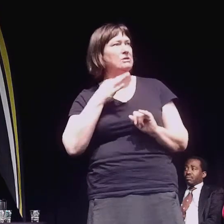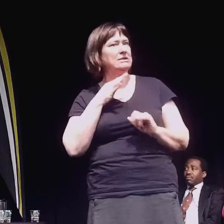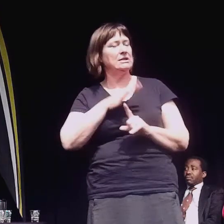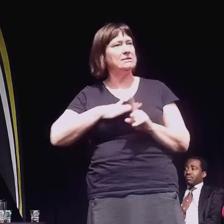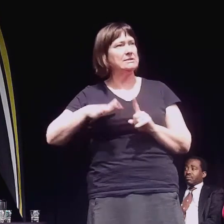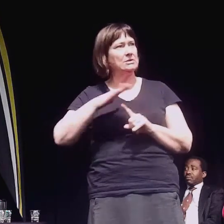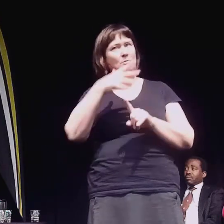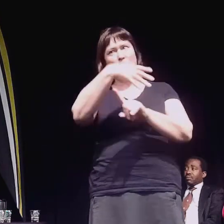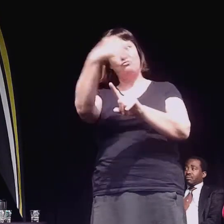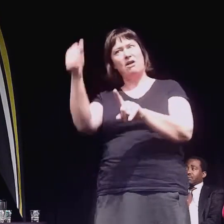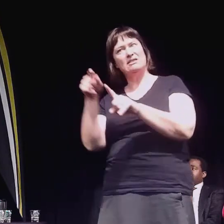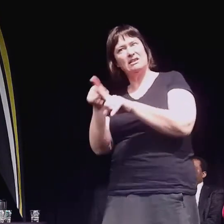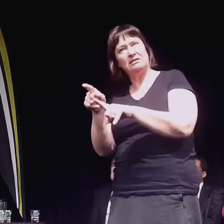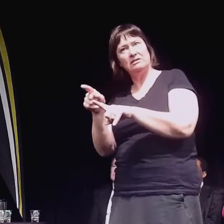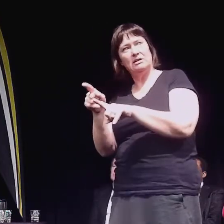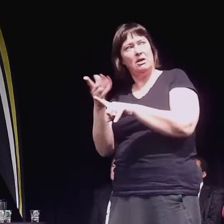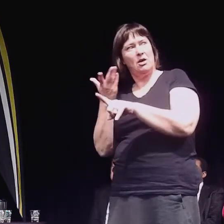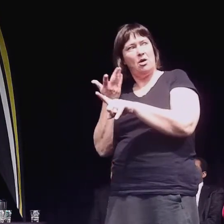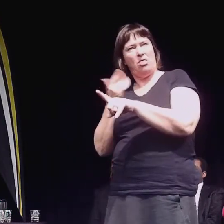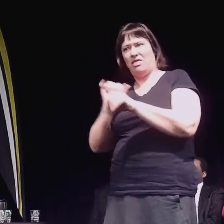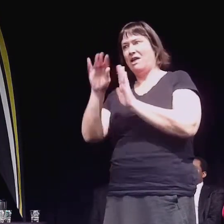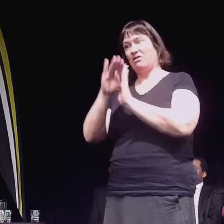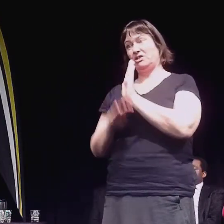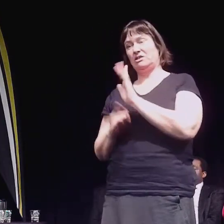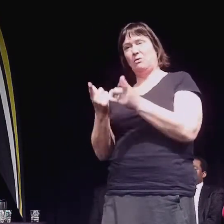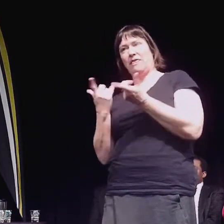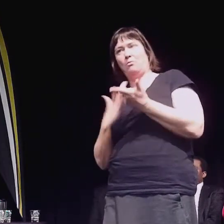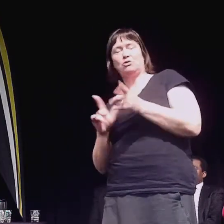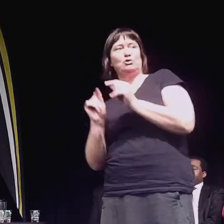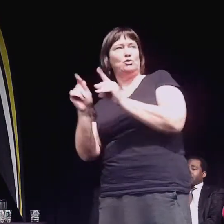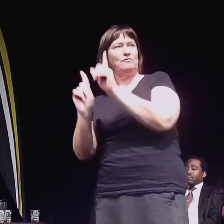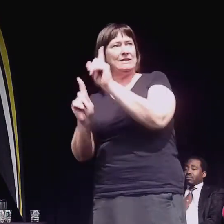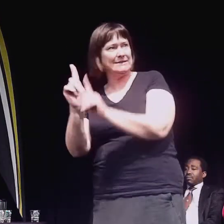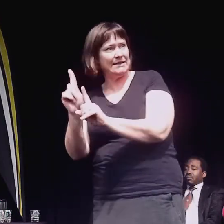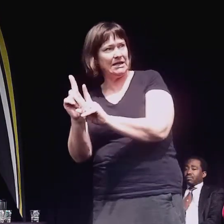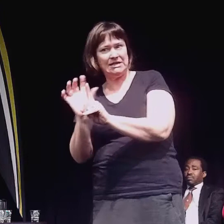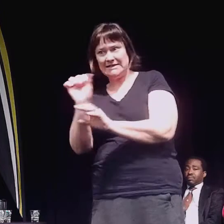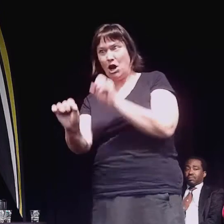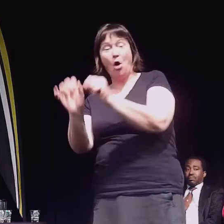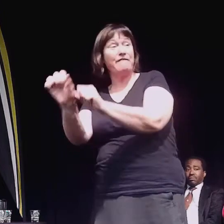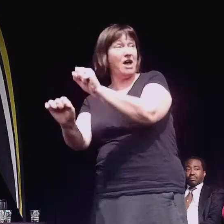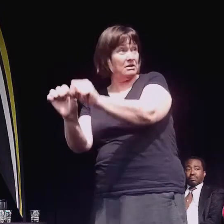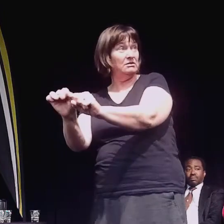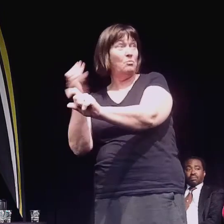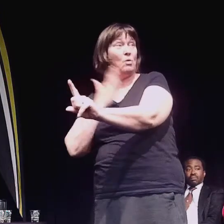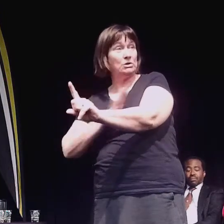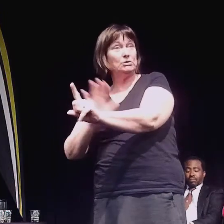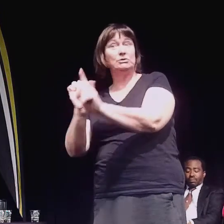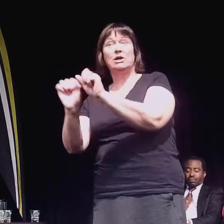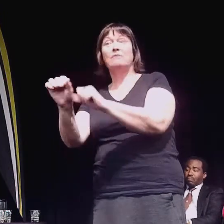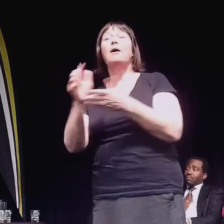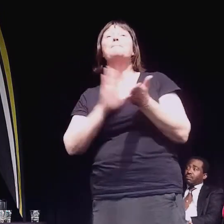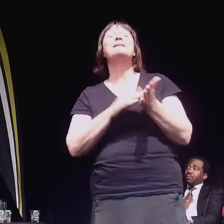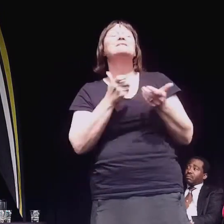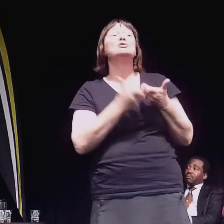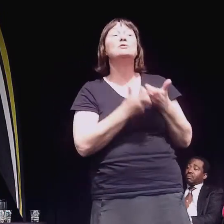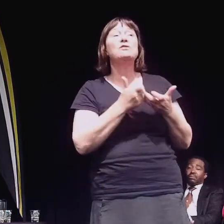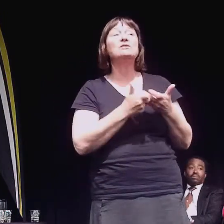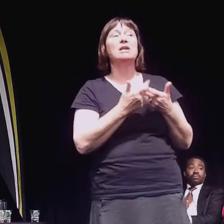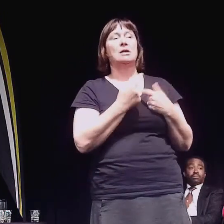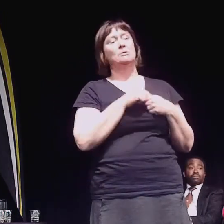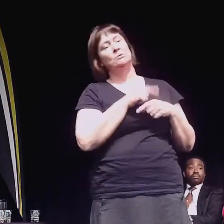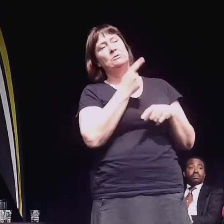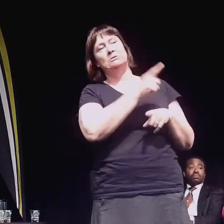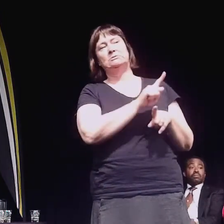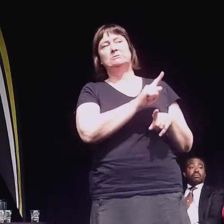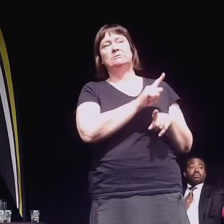with Horizons wanting to do with their agendas for our city and taking it over, taking over Mass University. They're agendas that